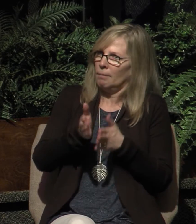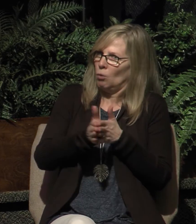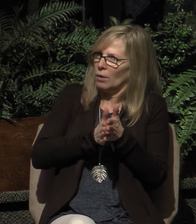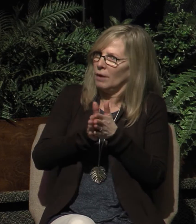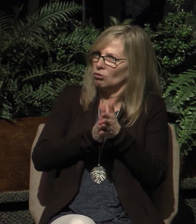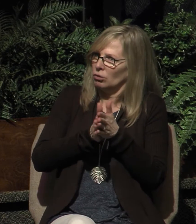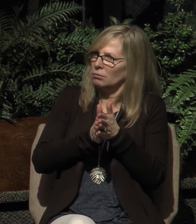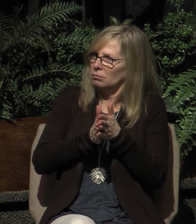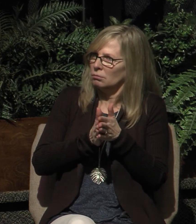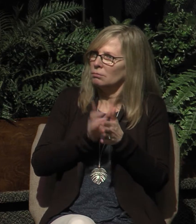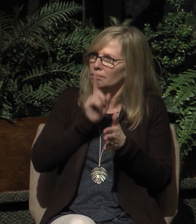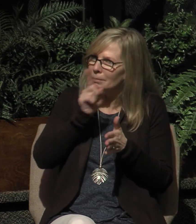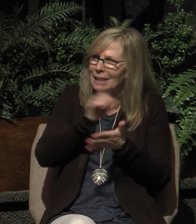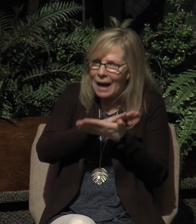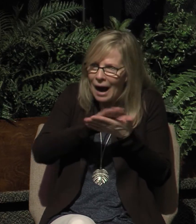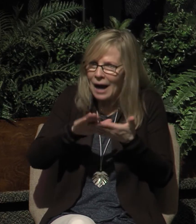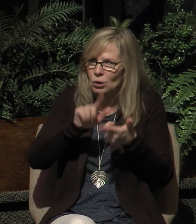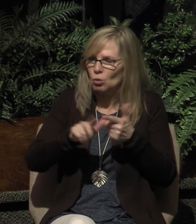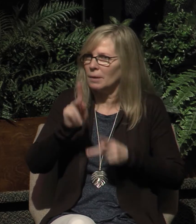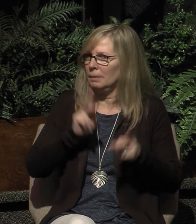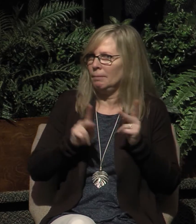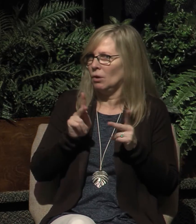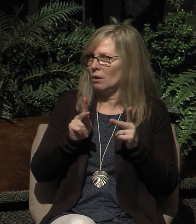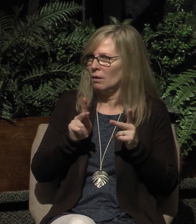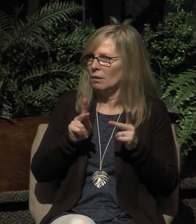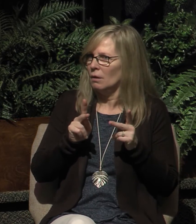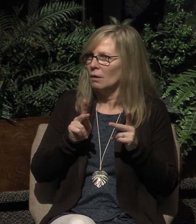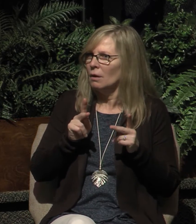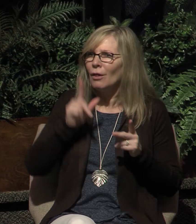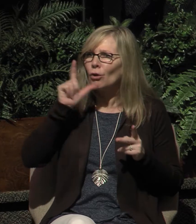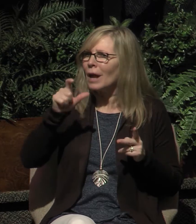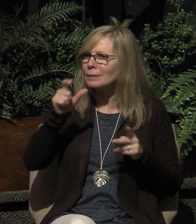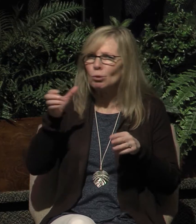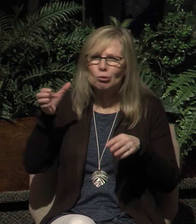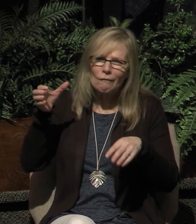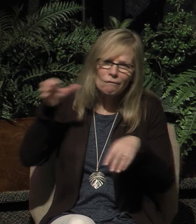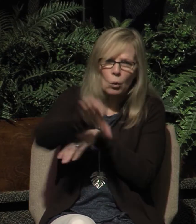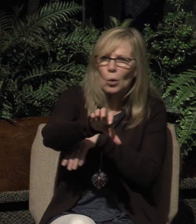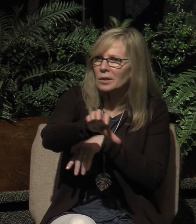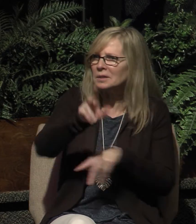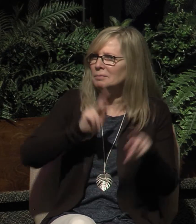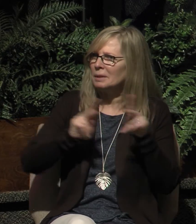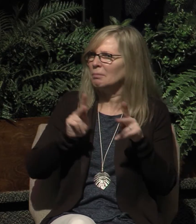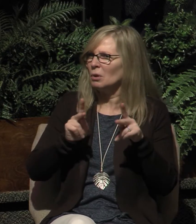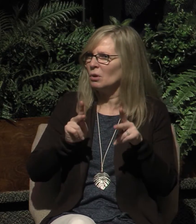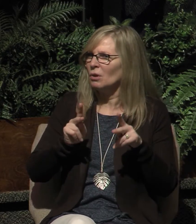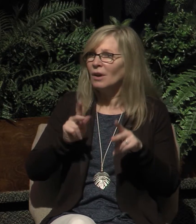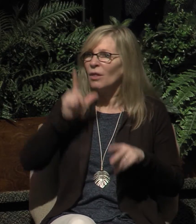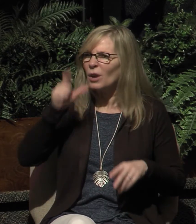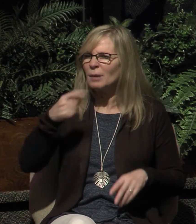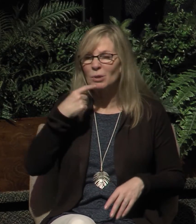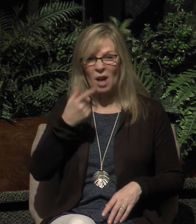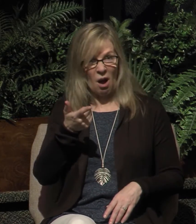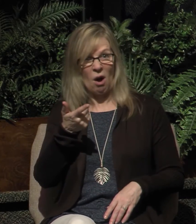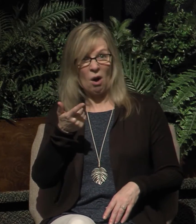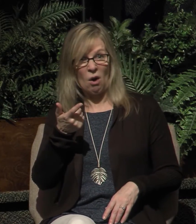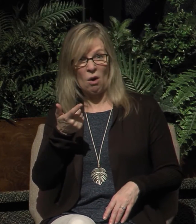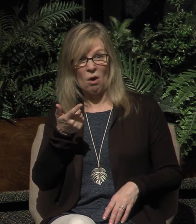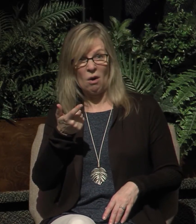First, Peter says they are not to shepherd them by compulsion, meaning that they're not to say, oh, nobody will do it, so I guess I have